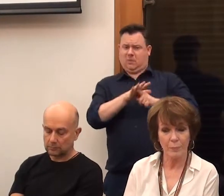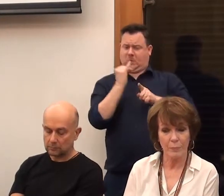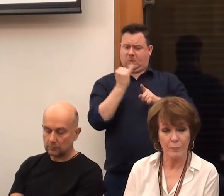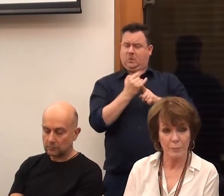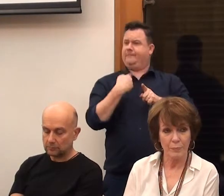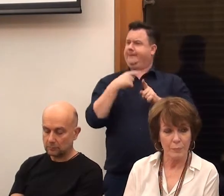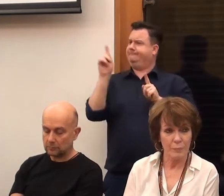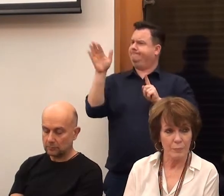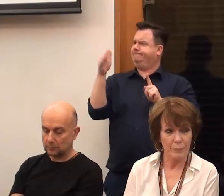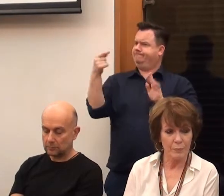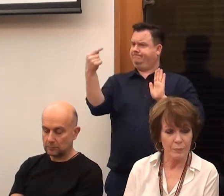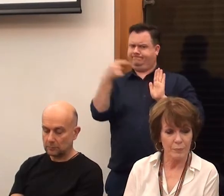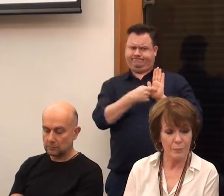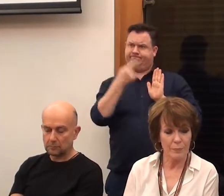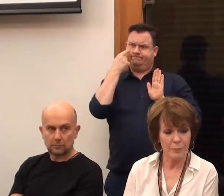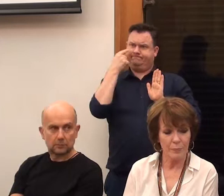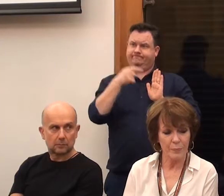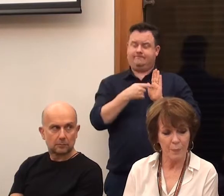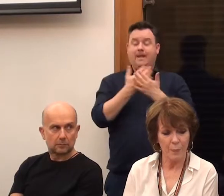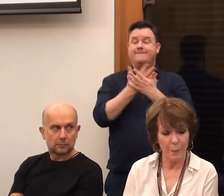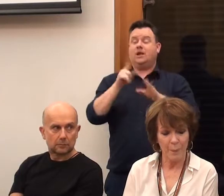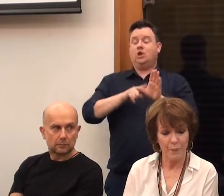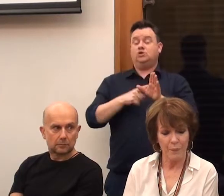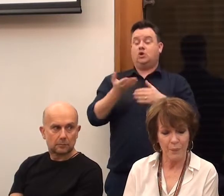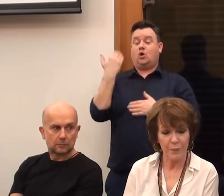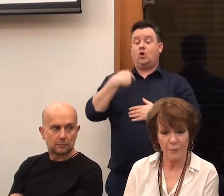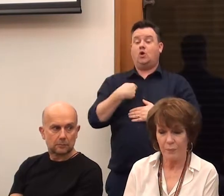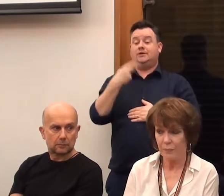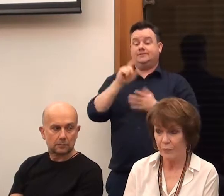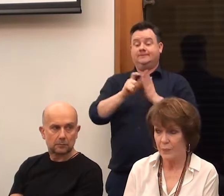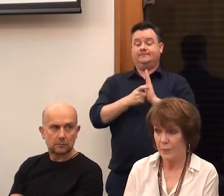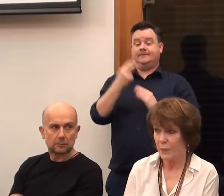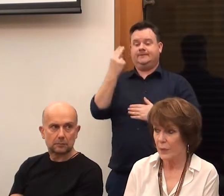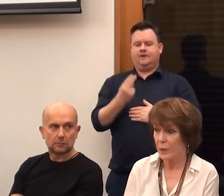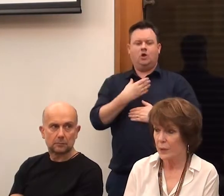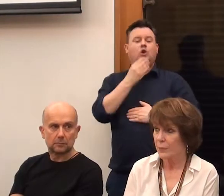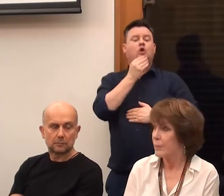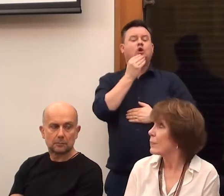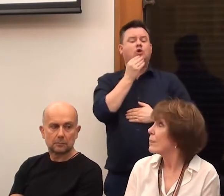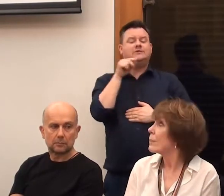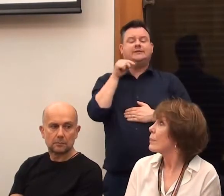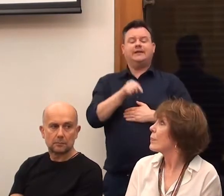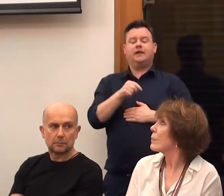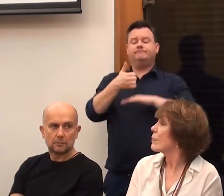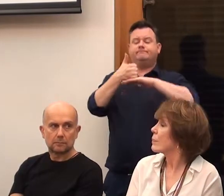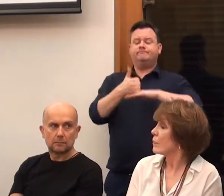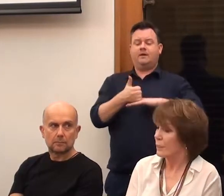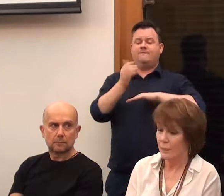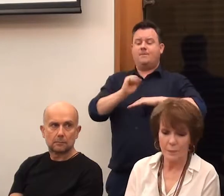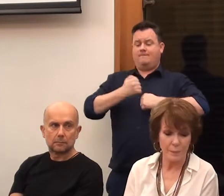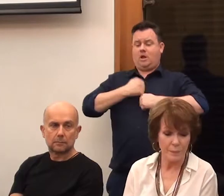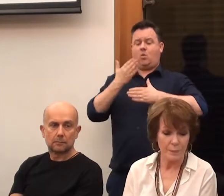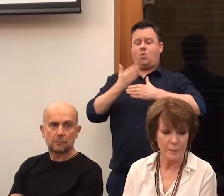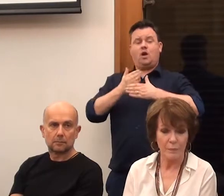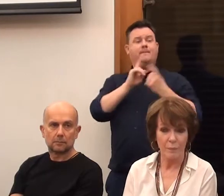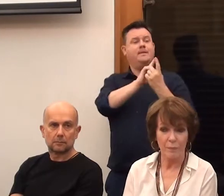many years ago, as a disabled artist using disability as a source material for my own work, I met other artists